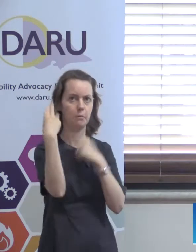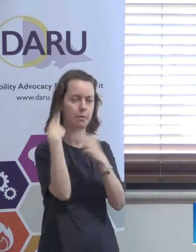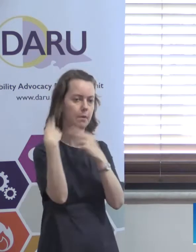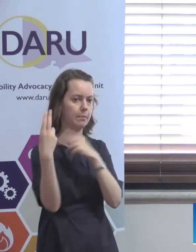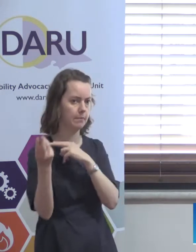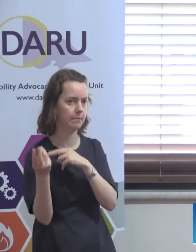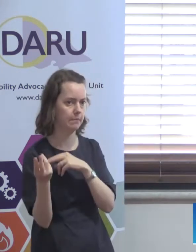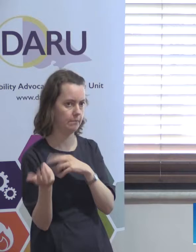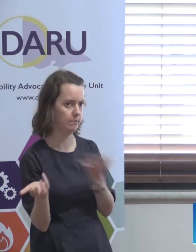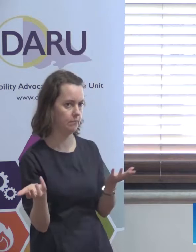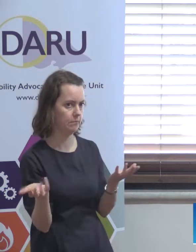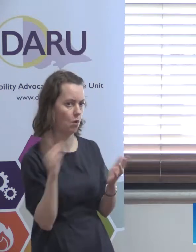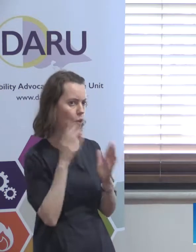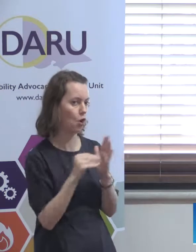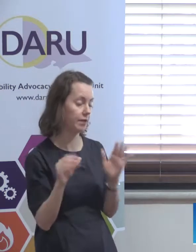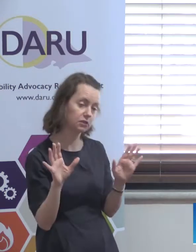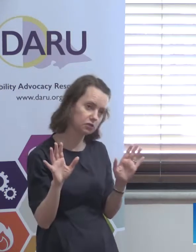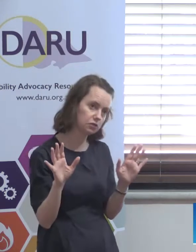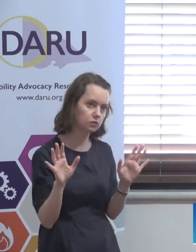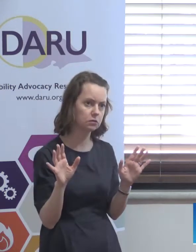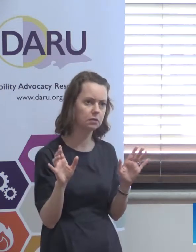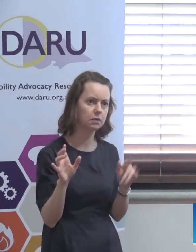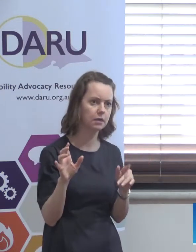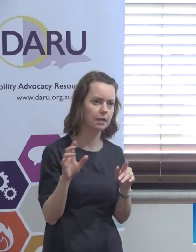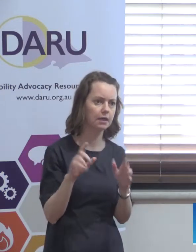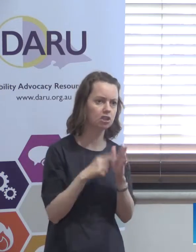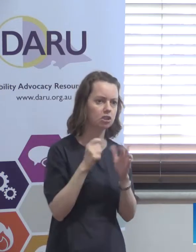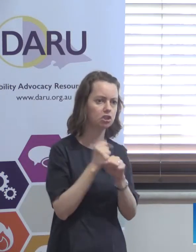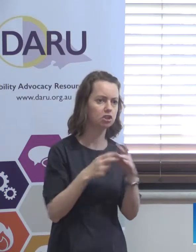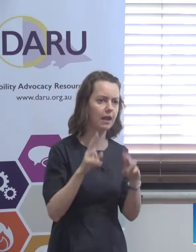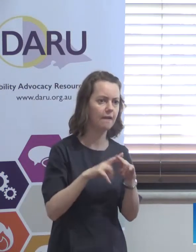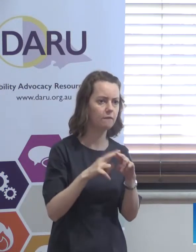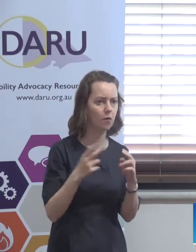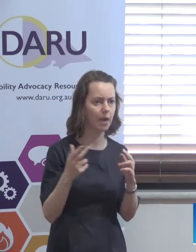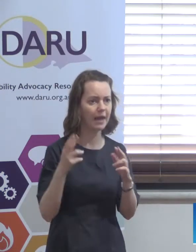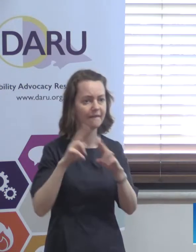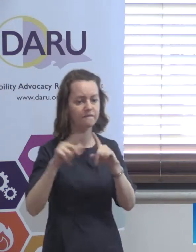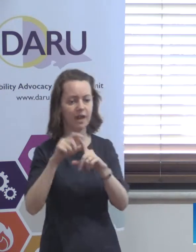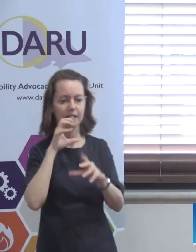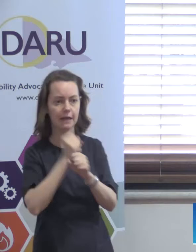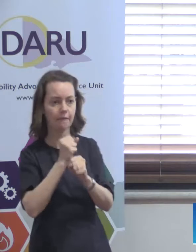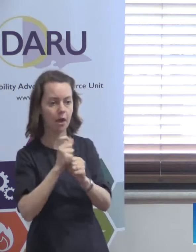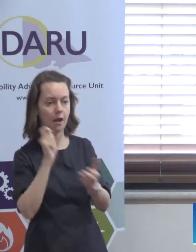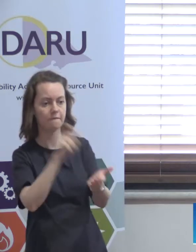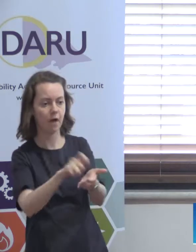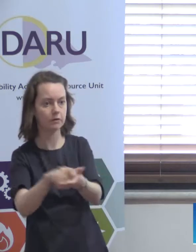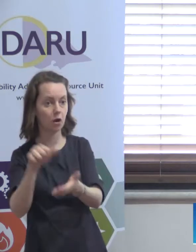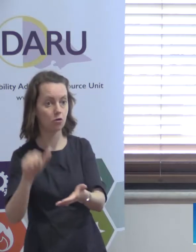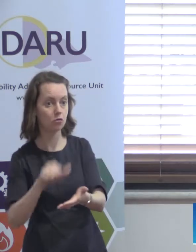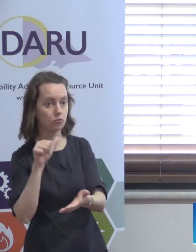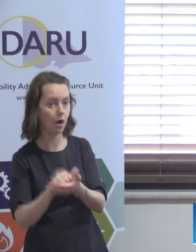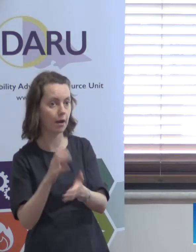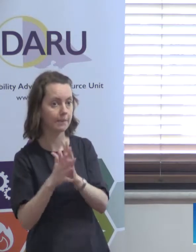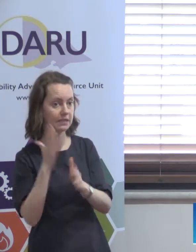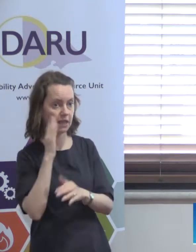the state funded organisations coming to them so it may but if the federal government did the funding appropriately would it matter it wouldn't matter except that it means